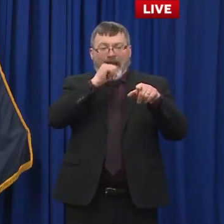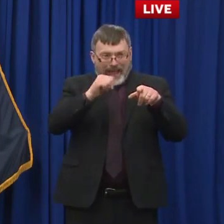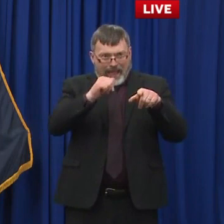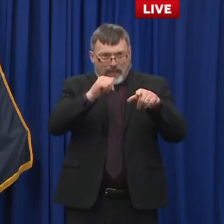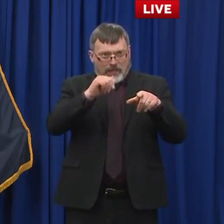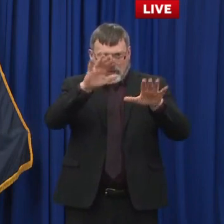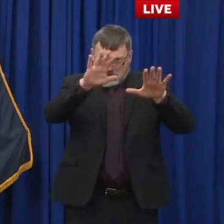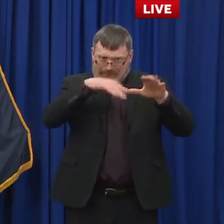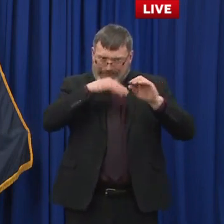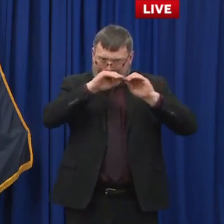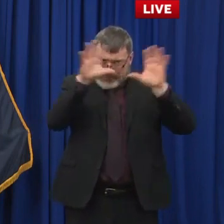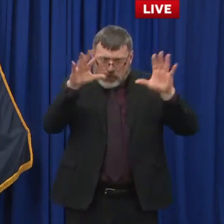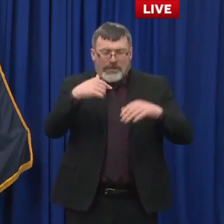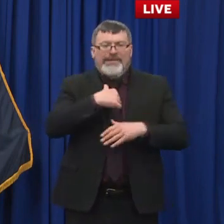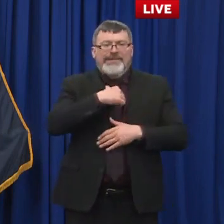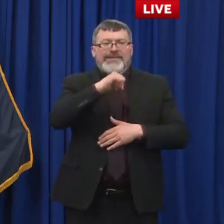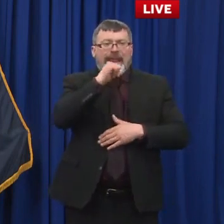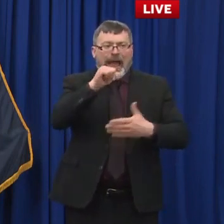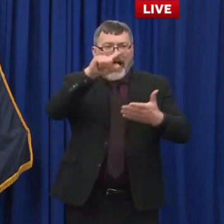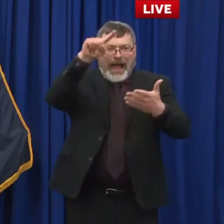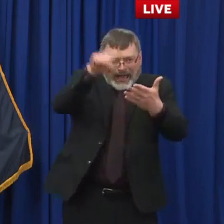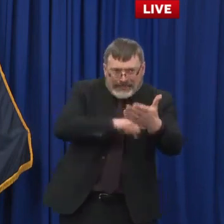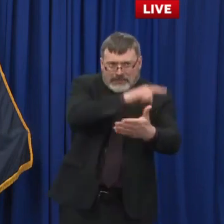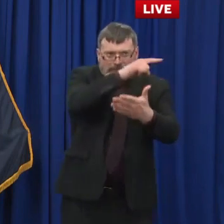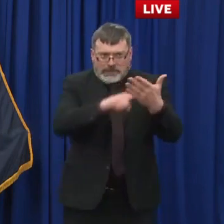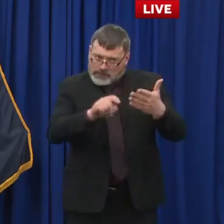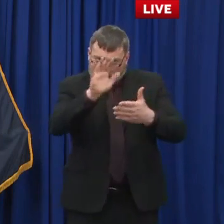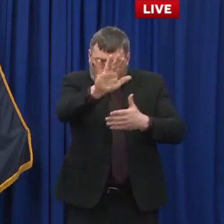And with that, I think I will turn it over to Commissioner Shivanette.